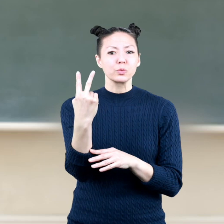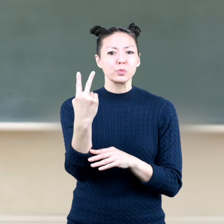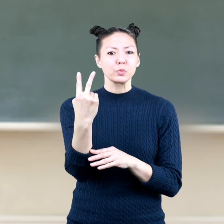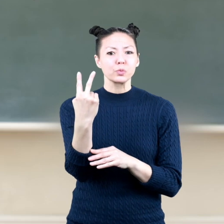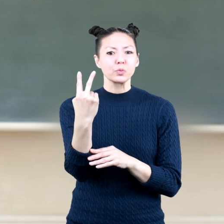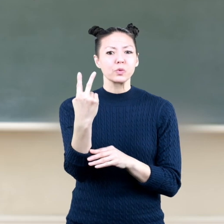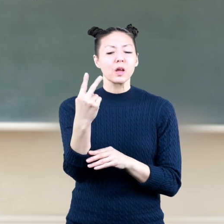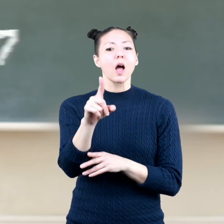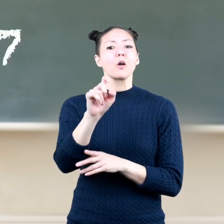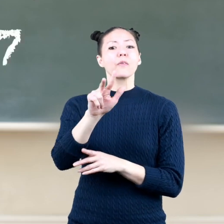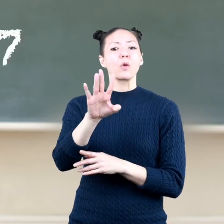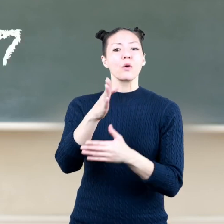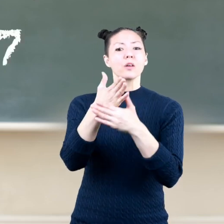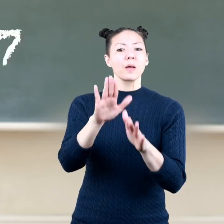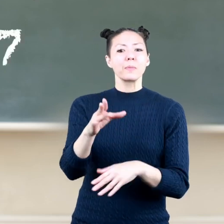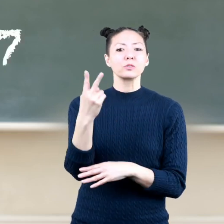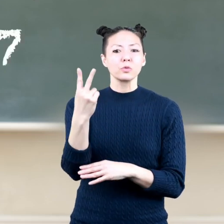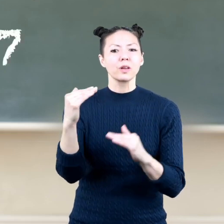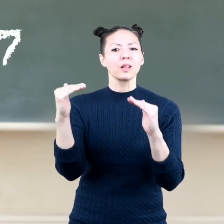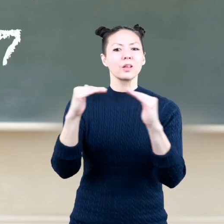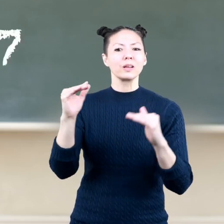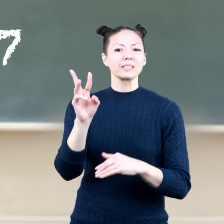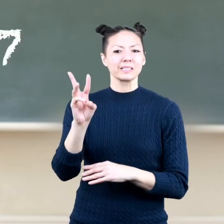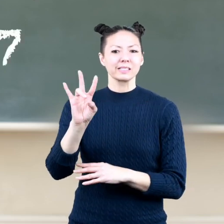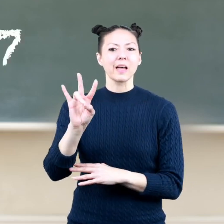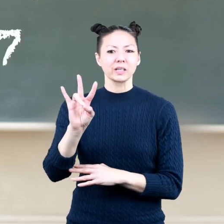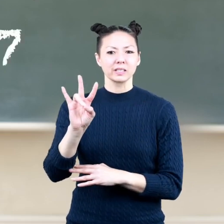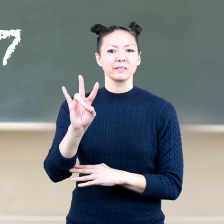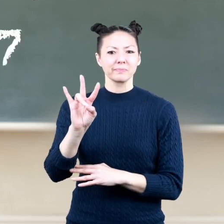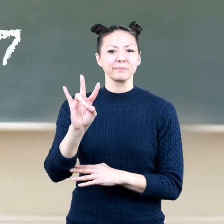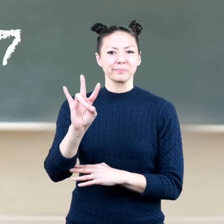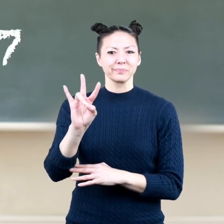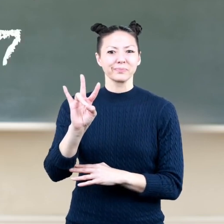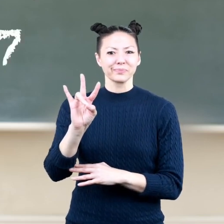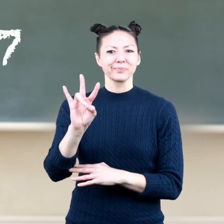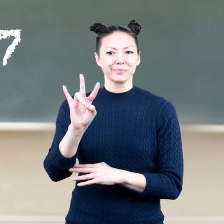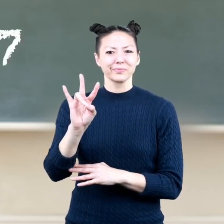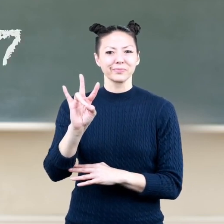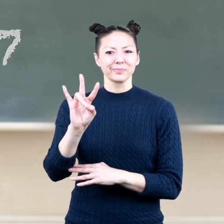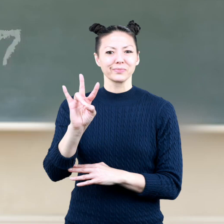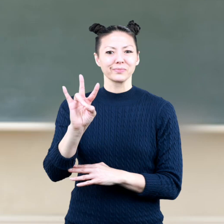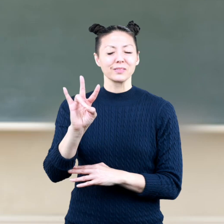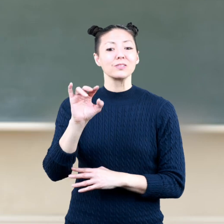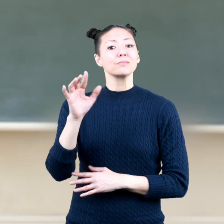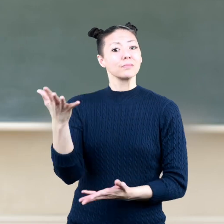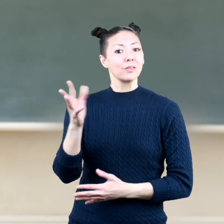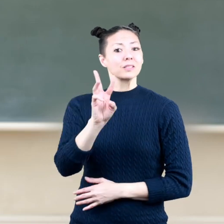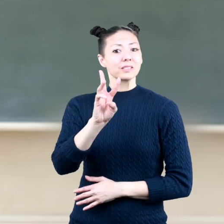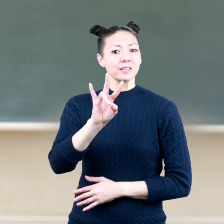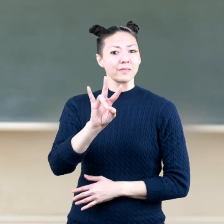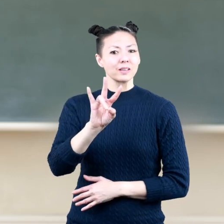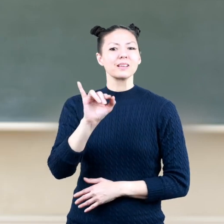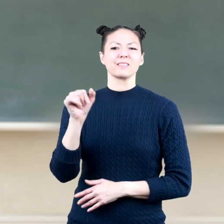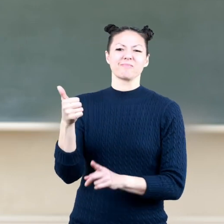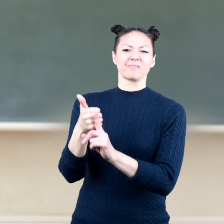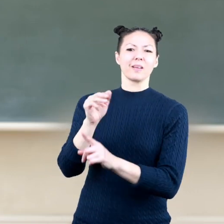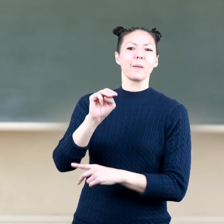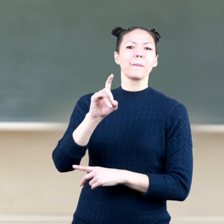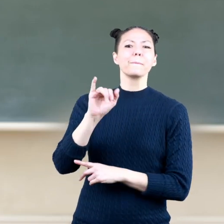134 divided by two equals 67 so 67 is the median